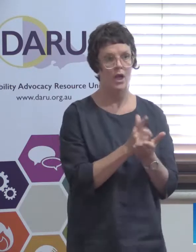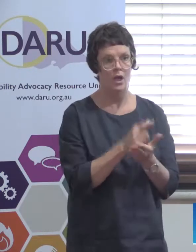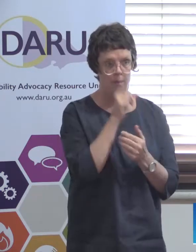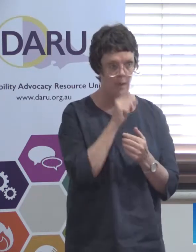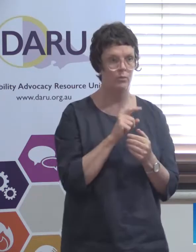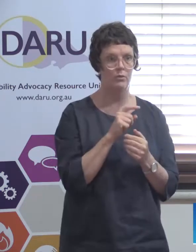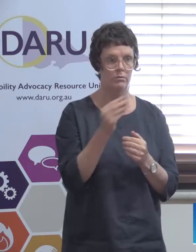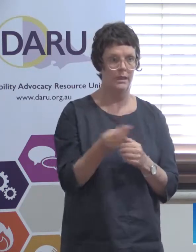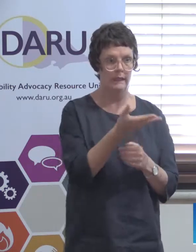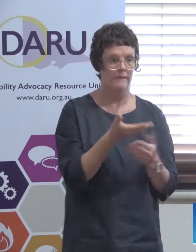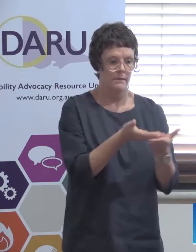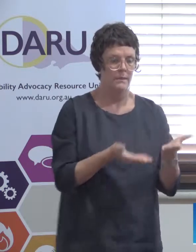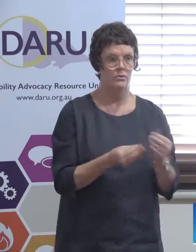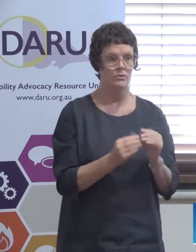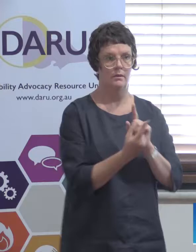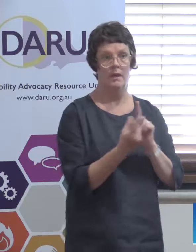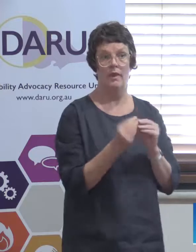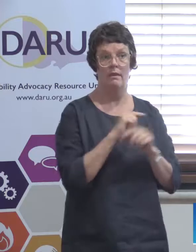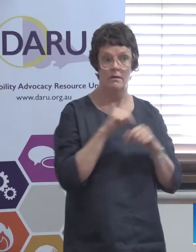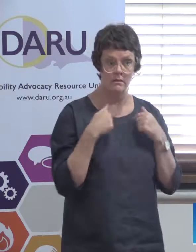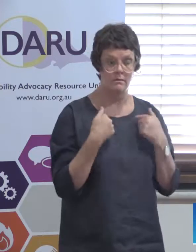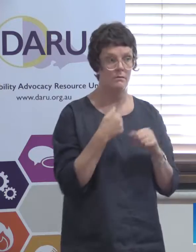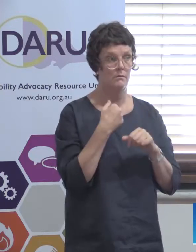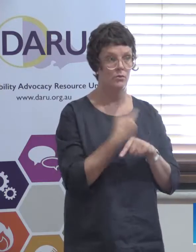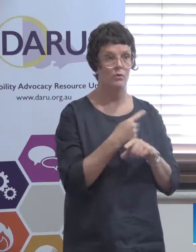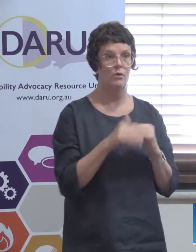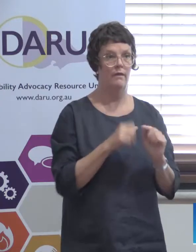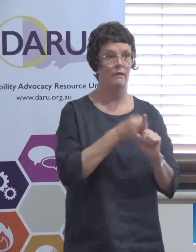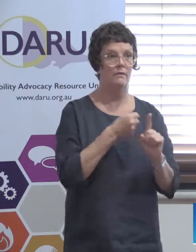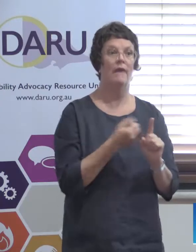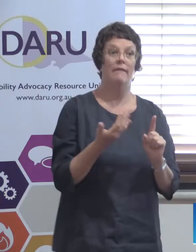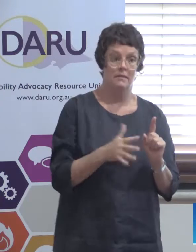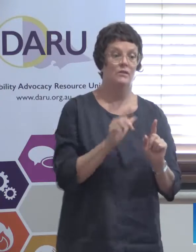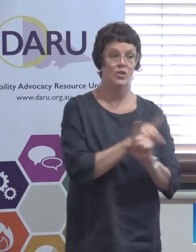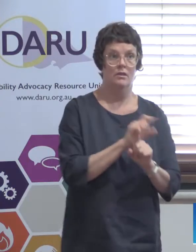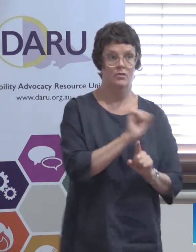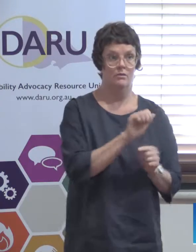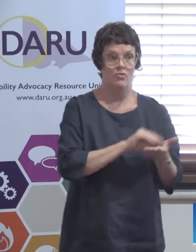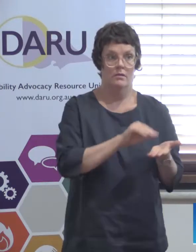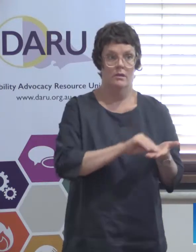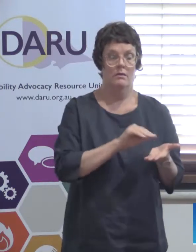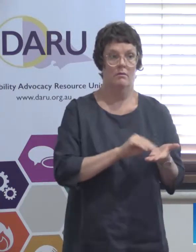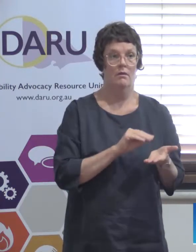met with us to talk about advocacy and they did indeed change what they were writing about because of that